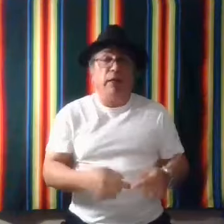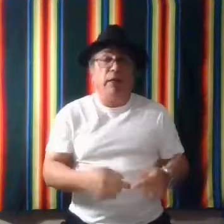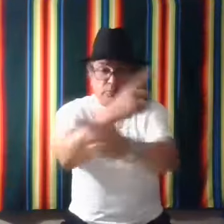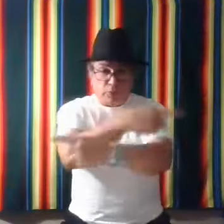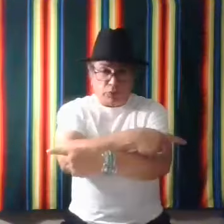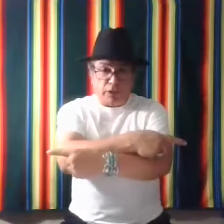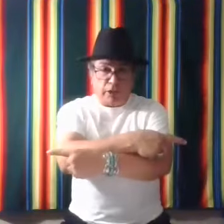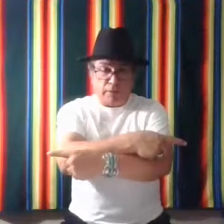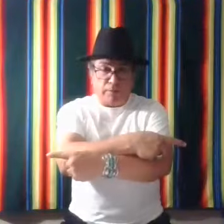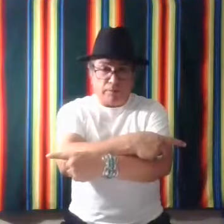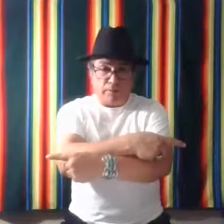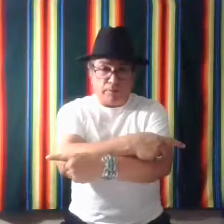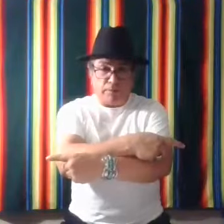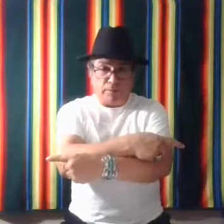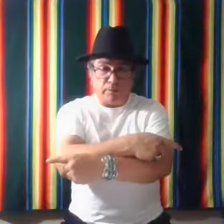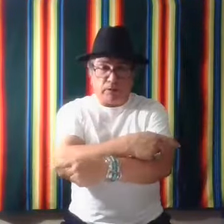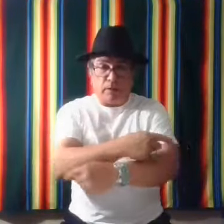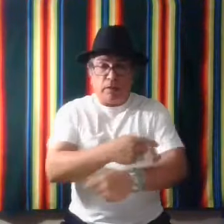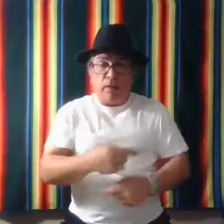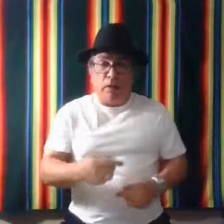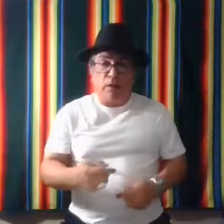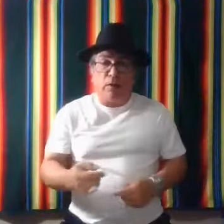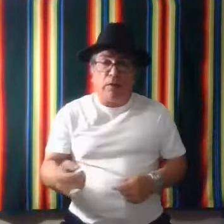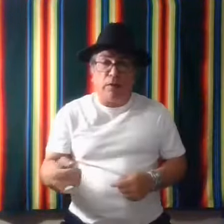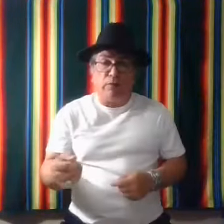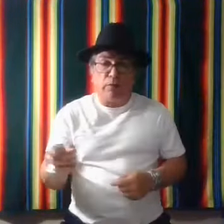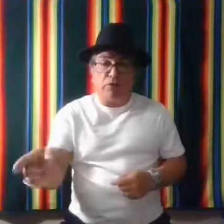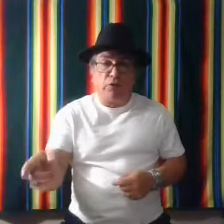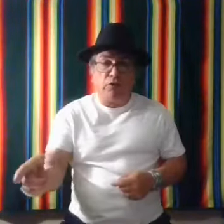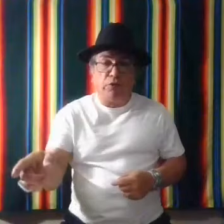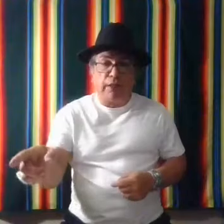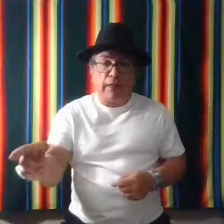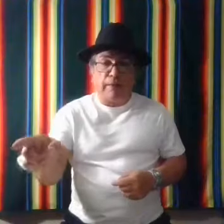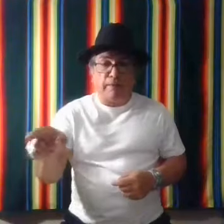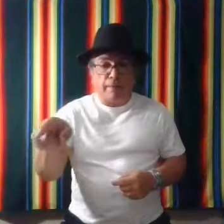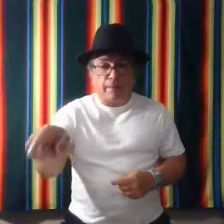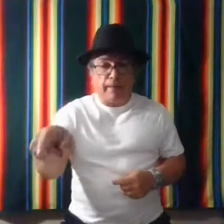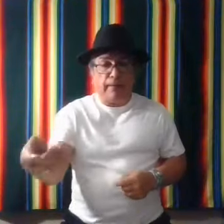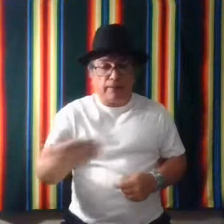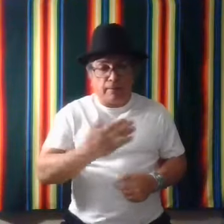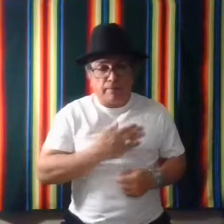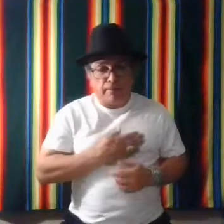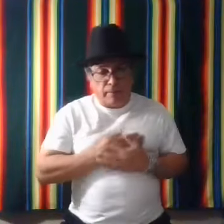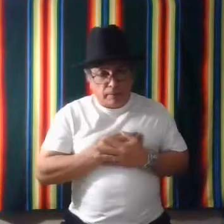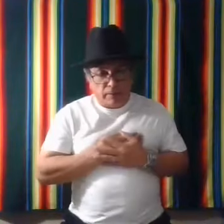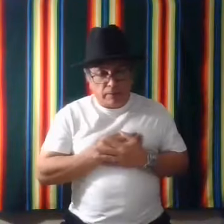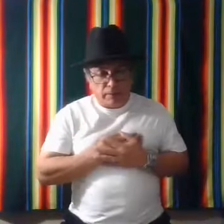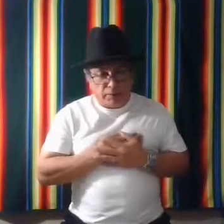Buy, trade. Uh, if it was yours. That is